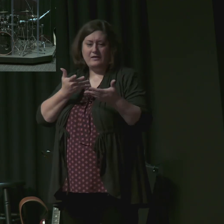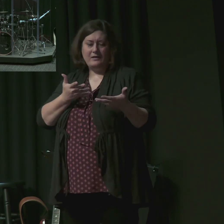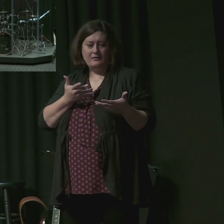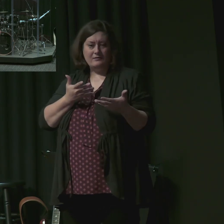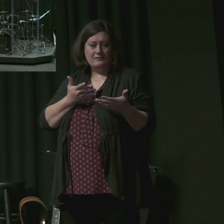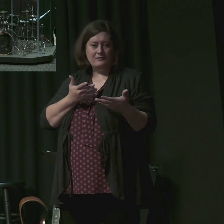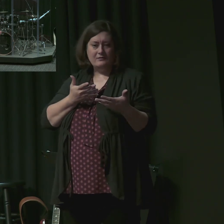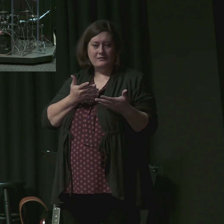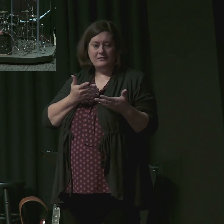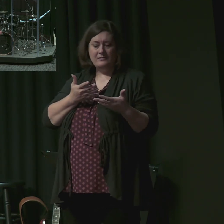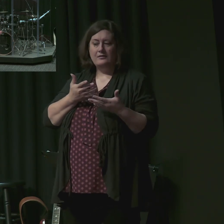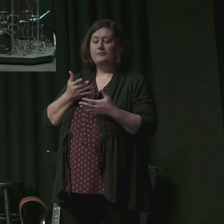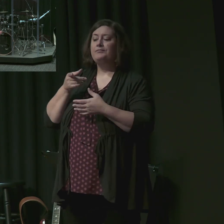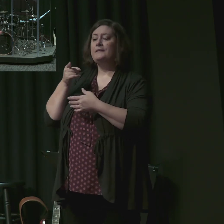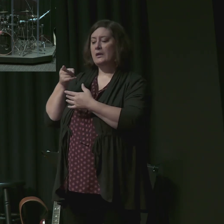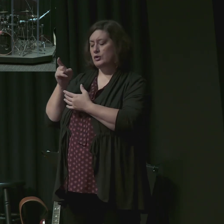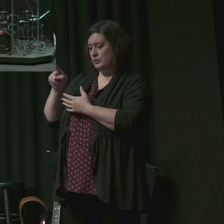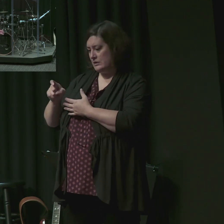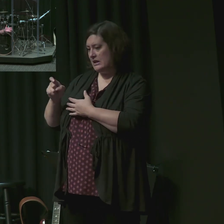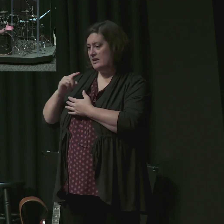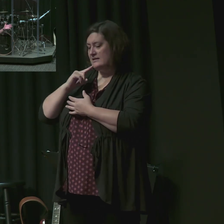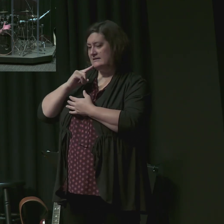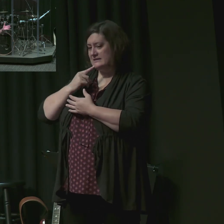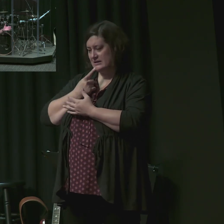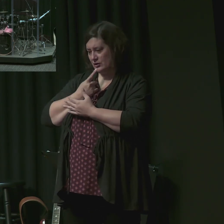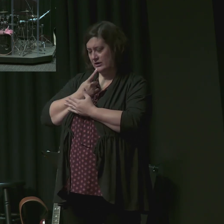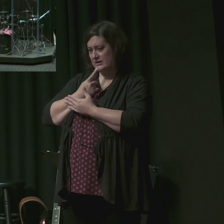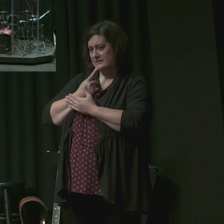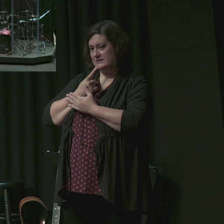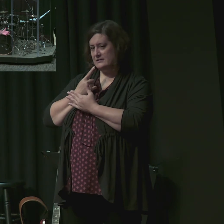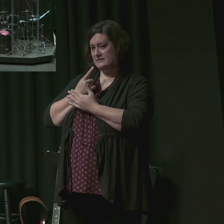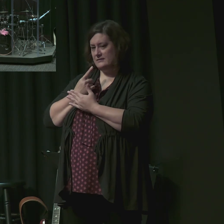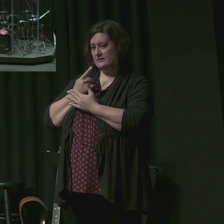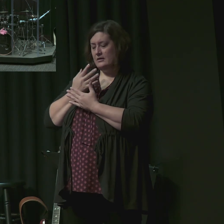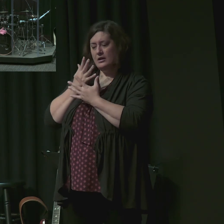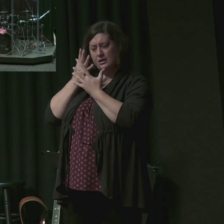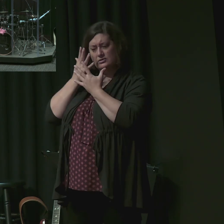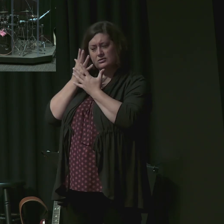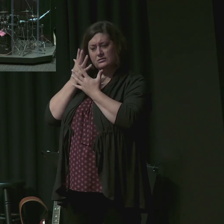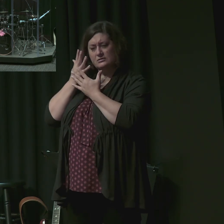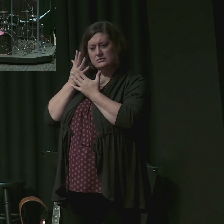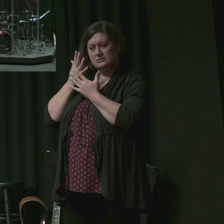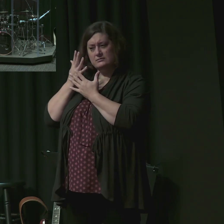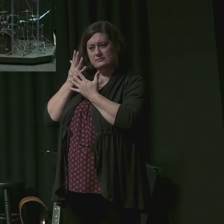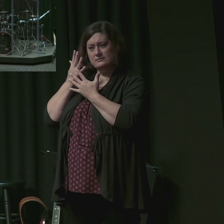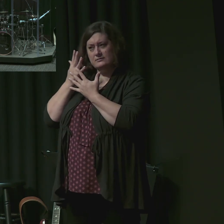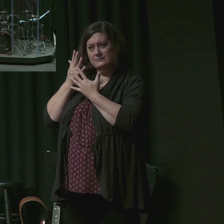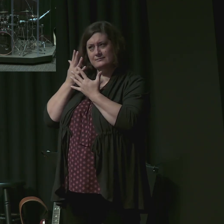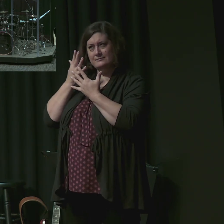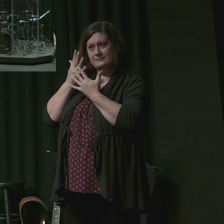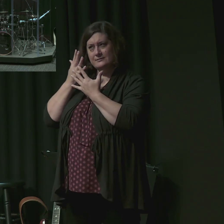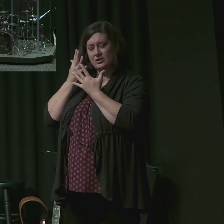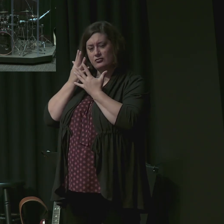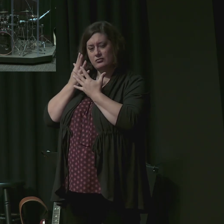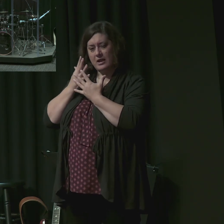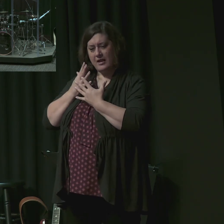days ahead. This calls four in Piper's words gravity and gladness